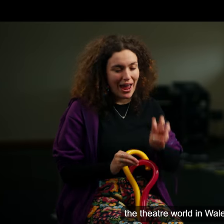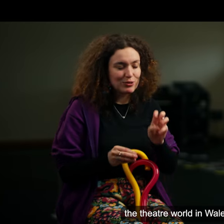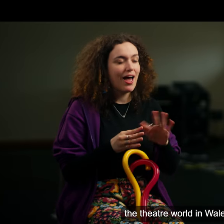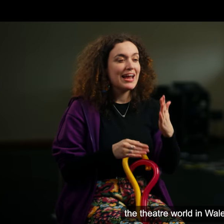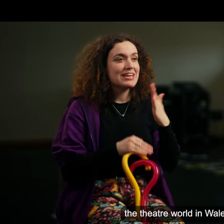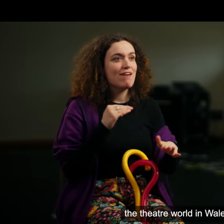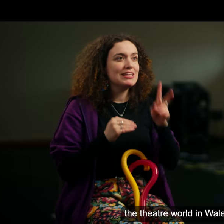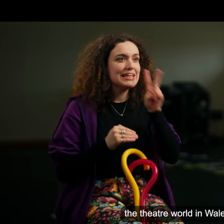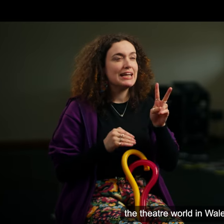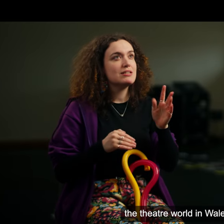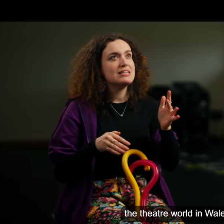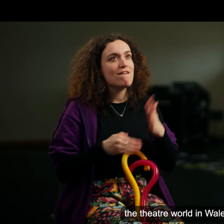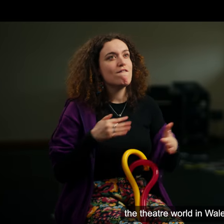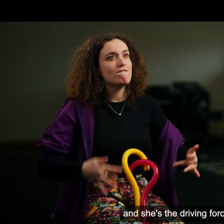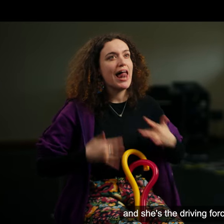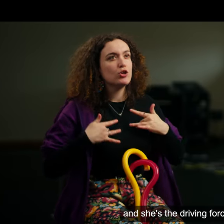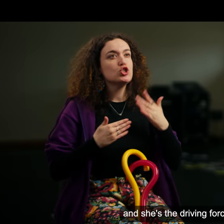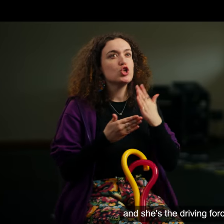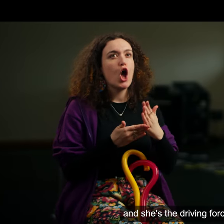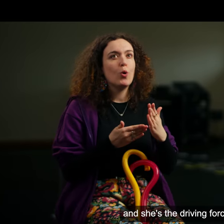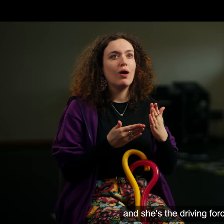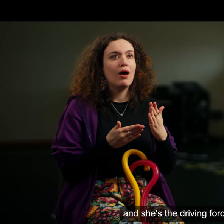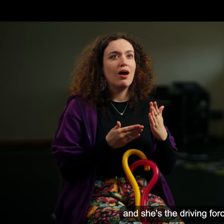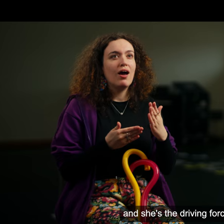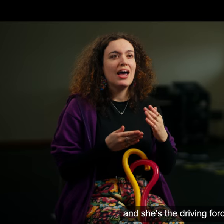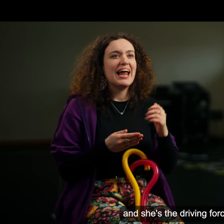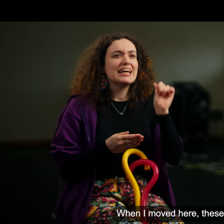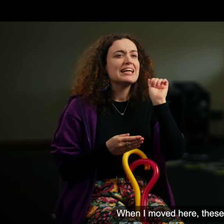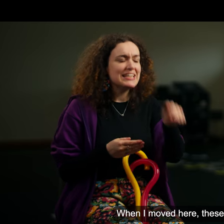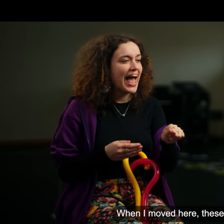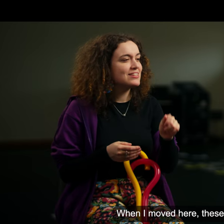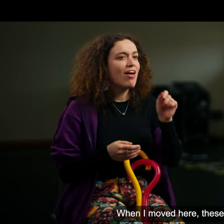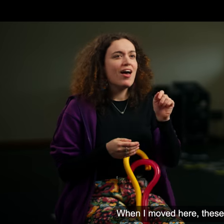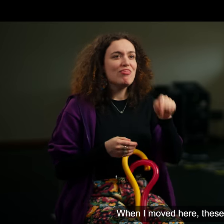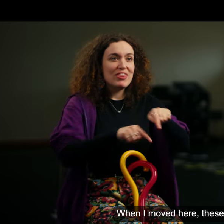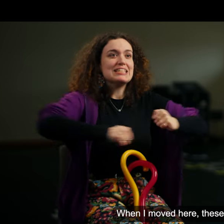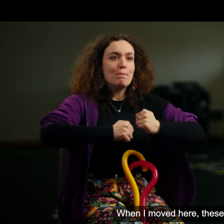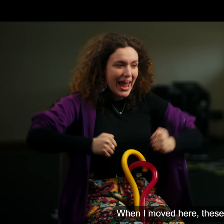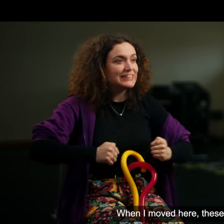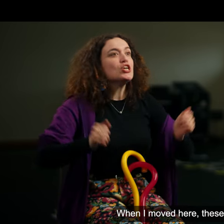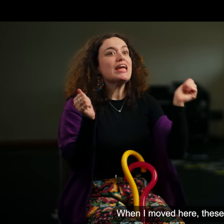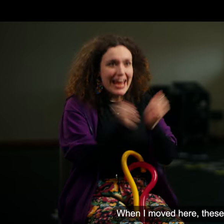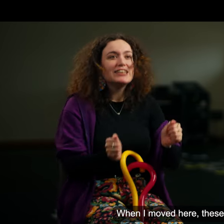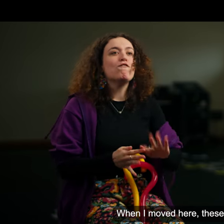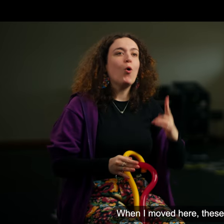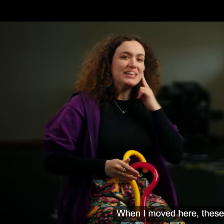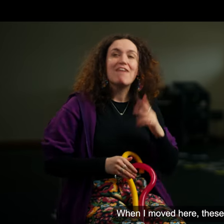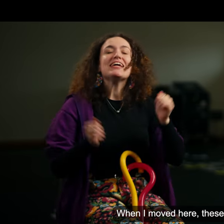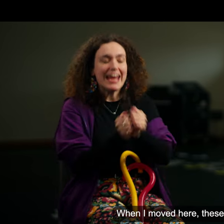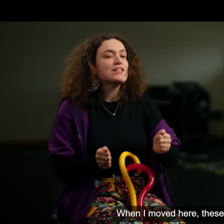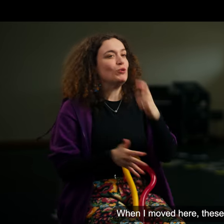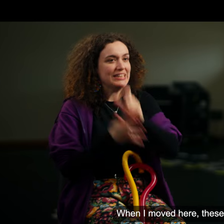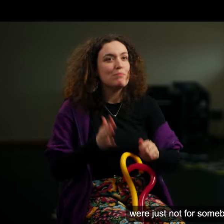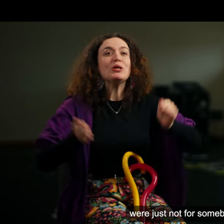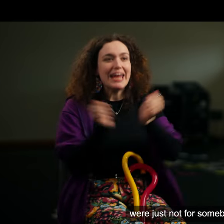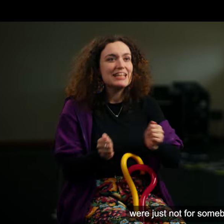in Wales is changing and she's the driving force behind that. When I moved here, you know, these theatre spaces